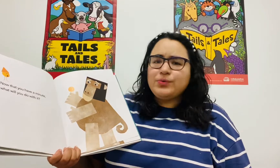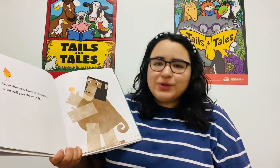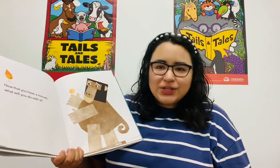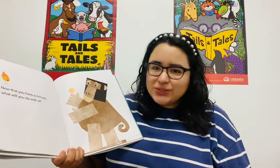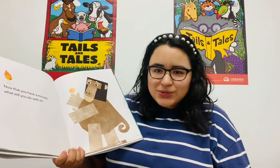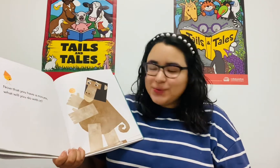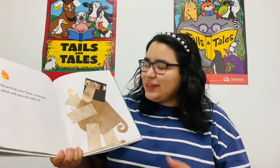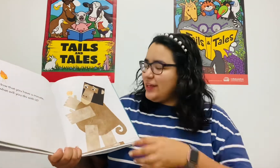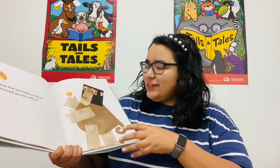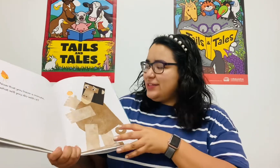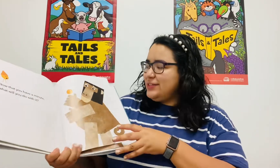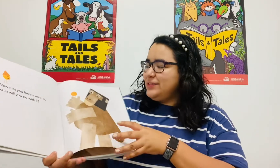will you do with it?